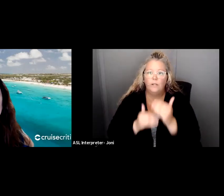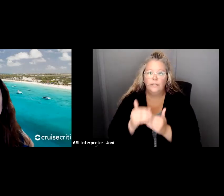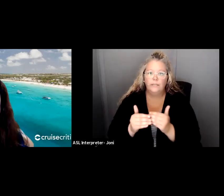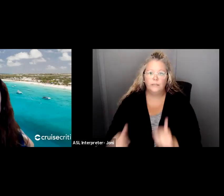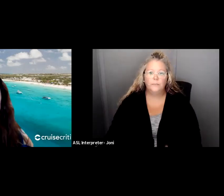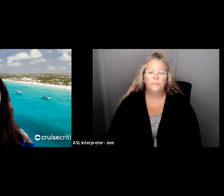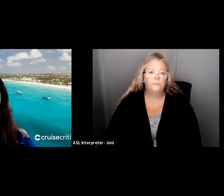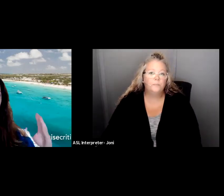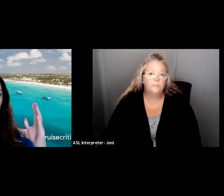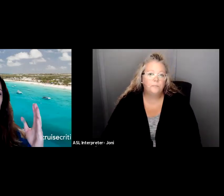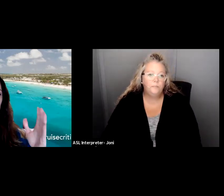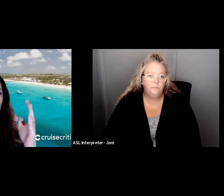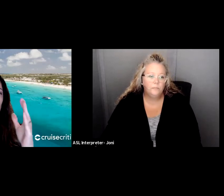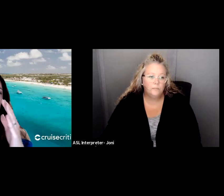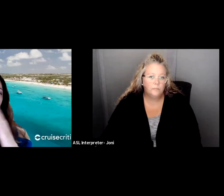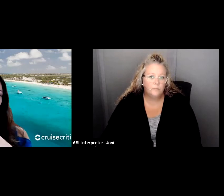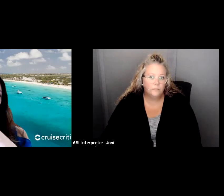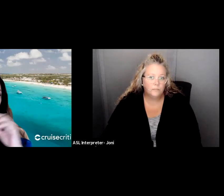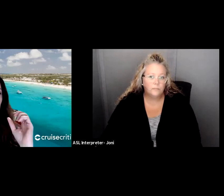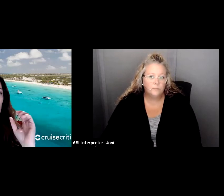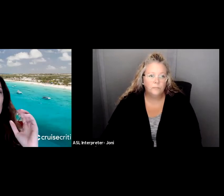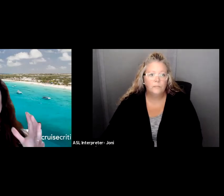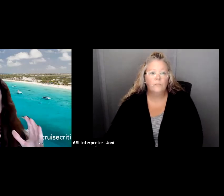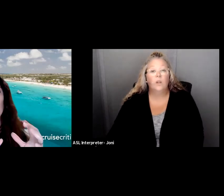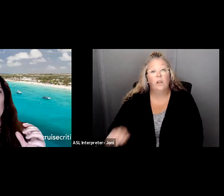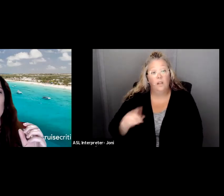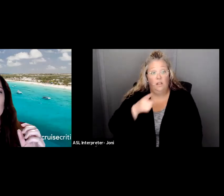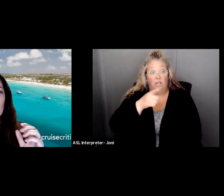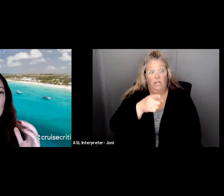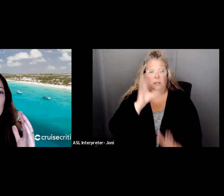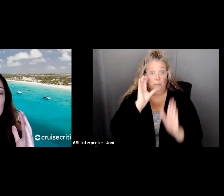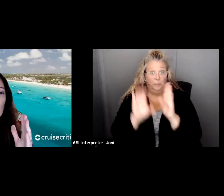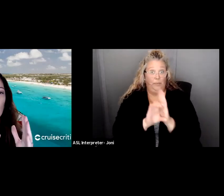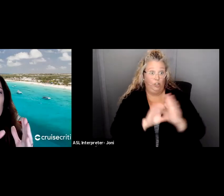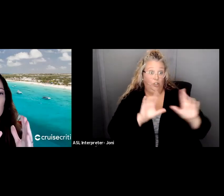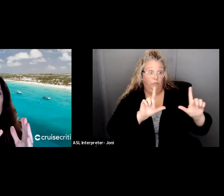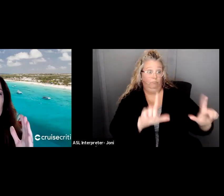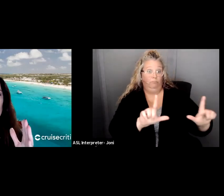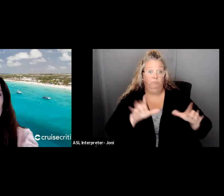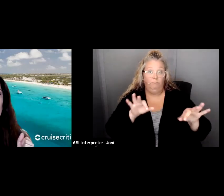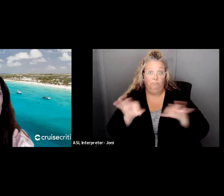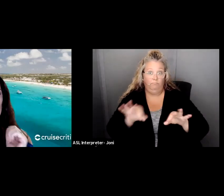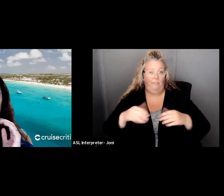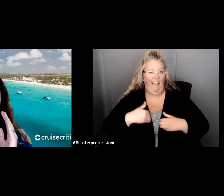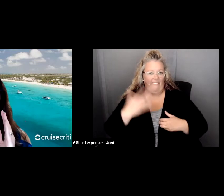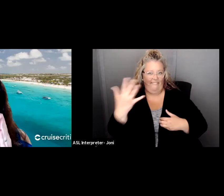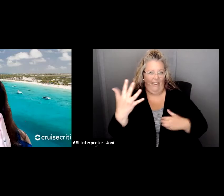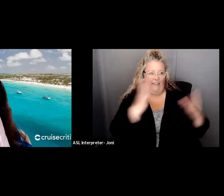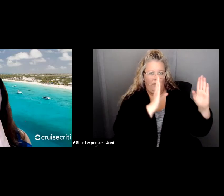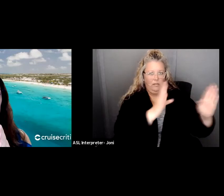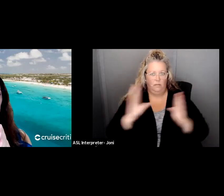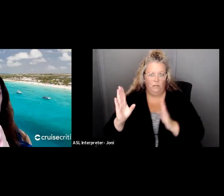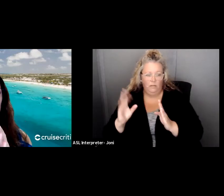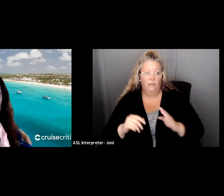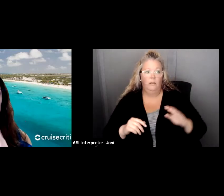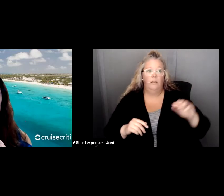There's an image of five columns and they're color coded. The yellow one has a directional sign. The purple